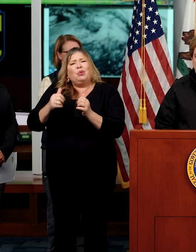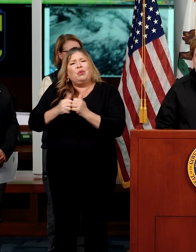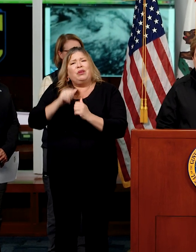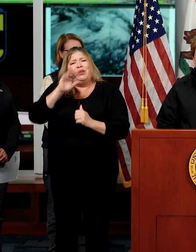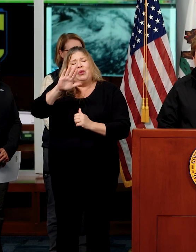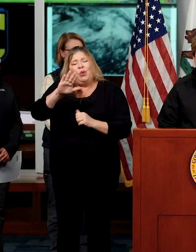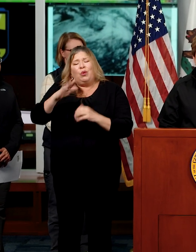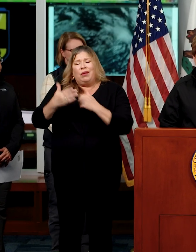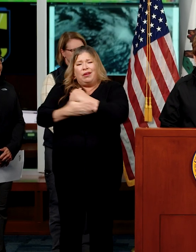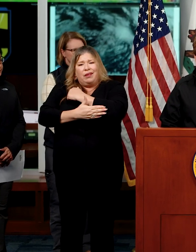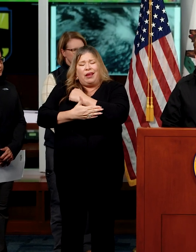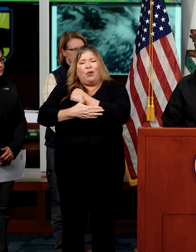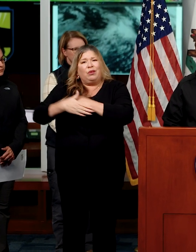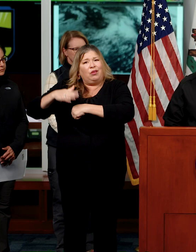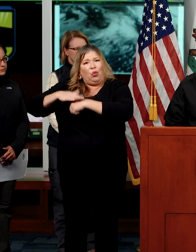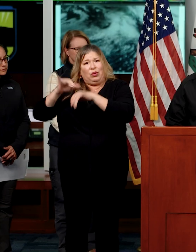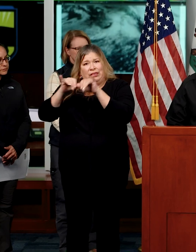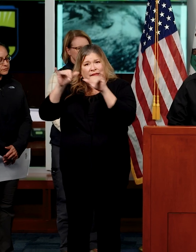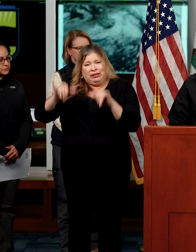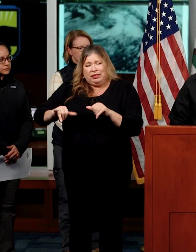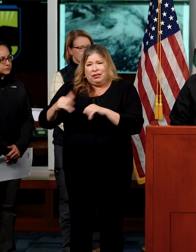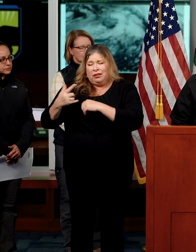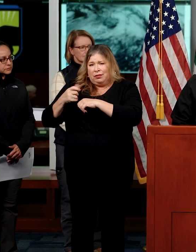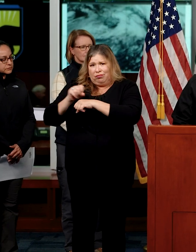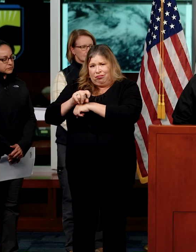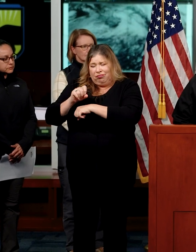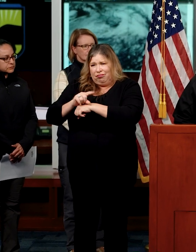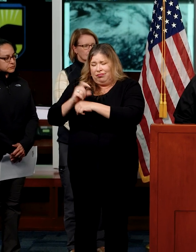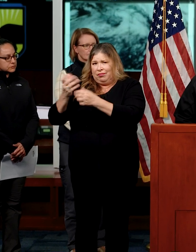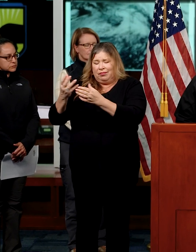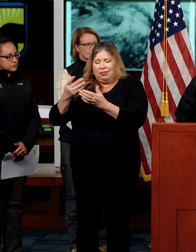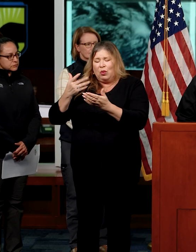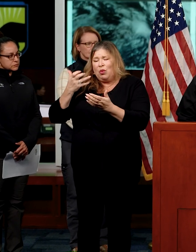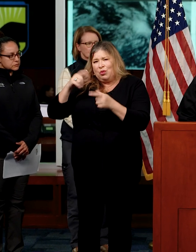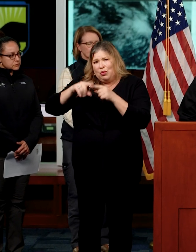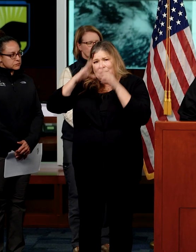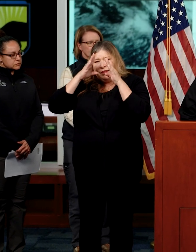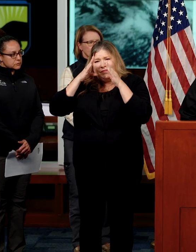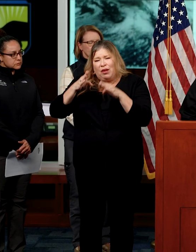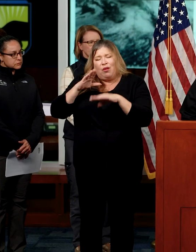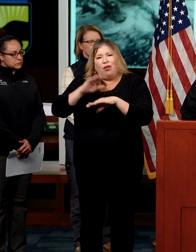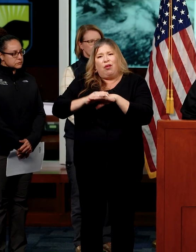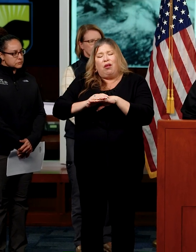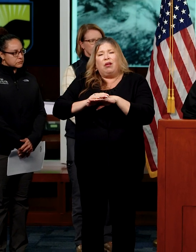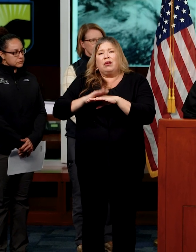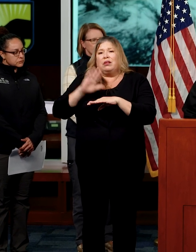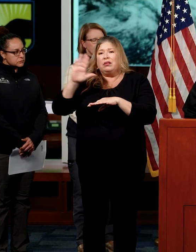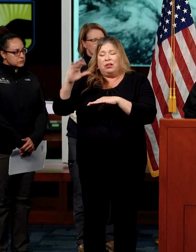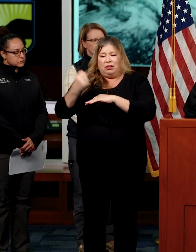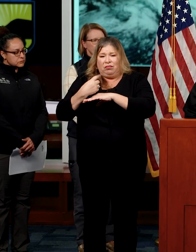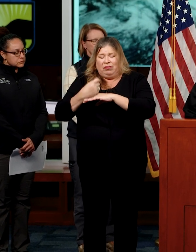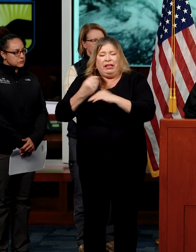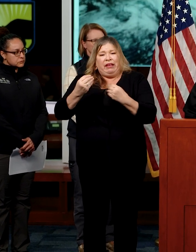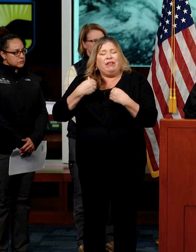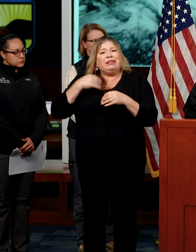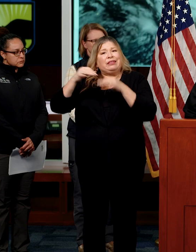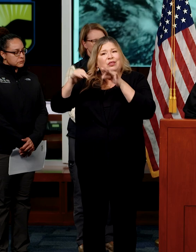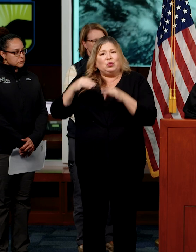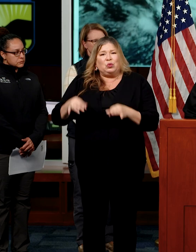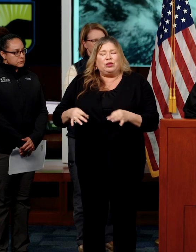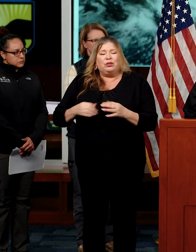alert system and staying really, really focused on the instructions that they're giving